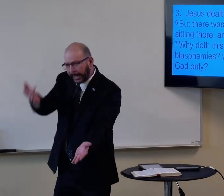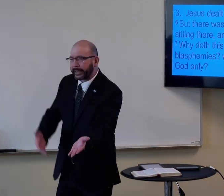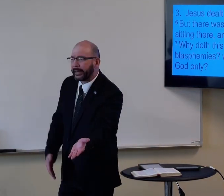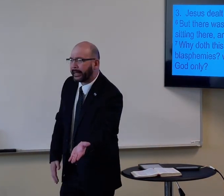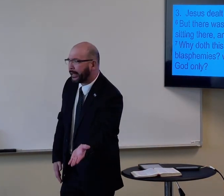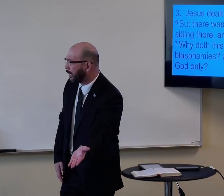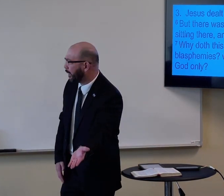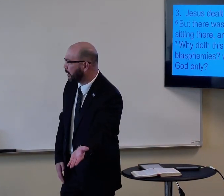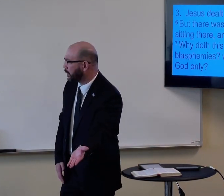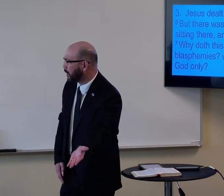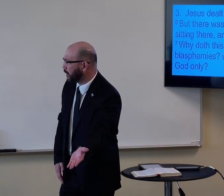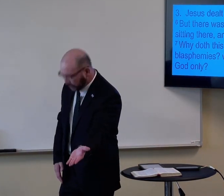This man, he's sick.